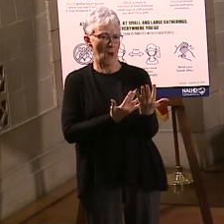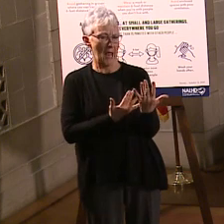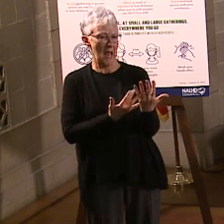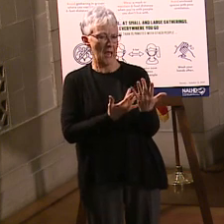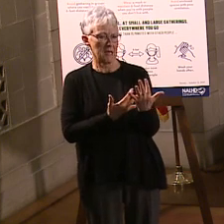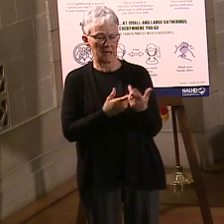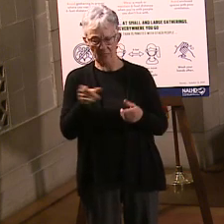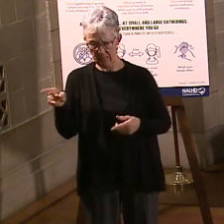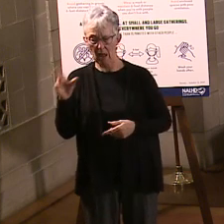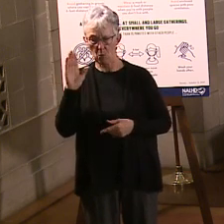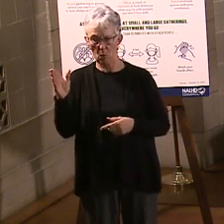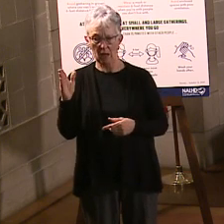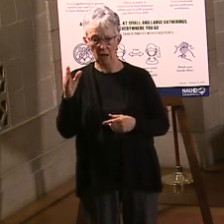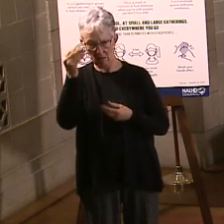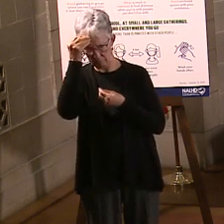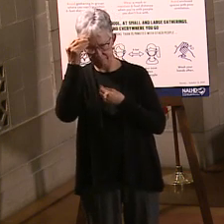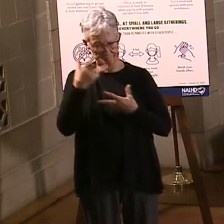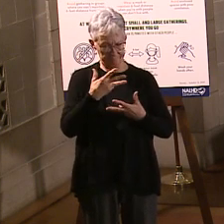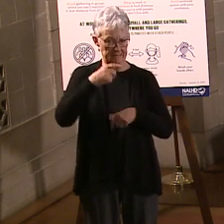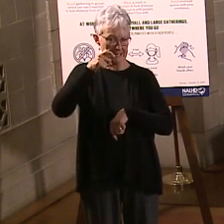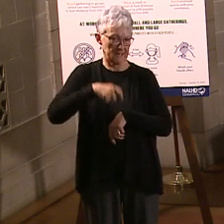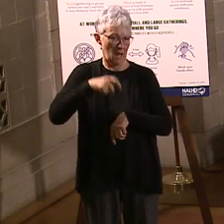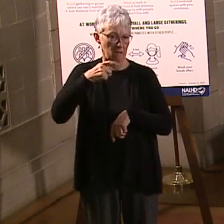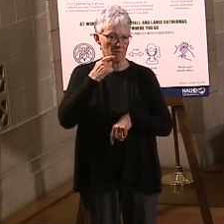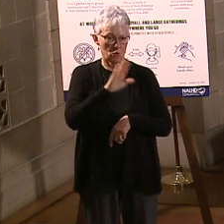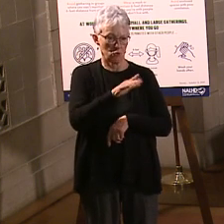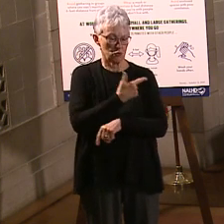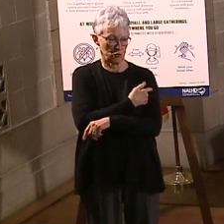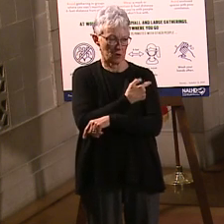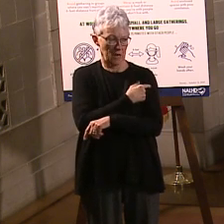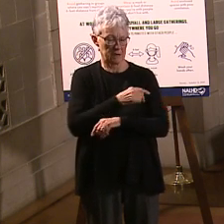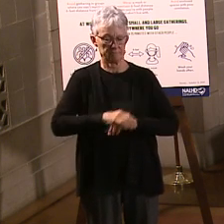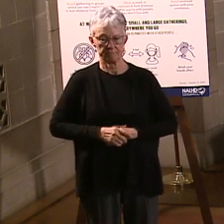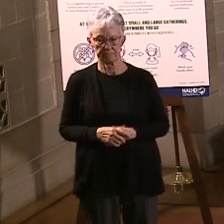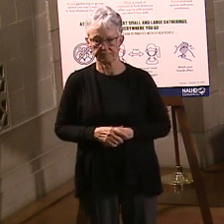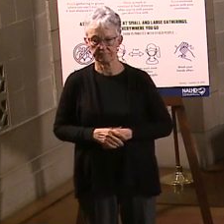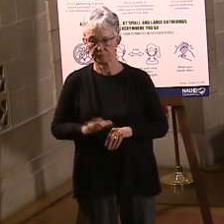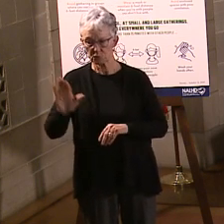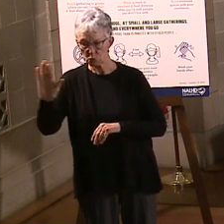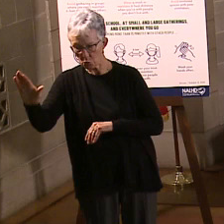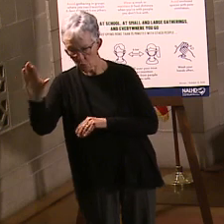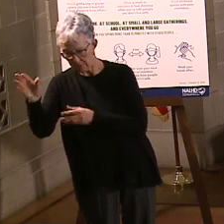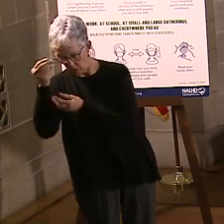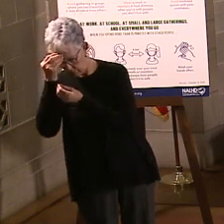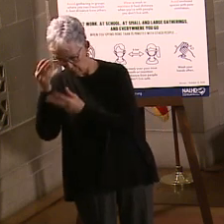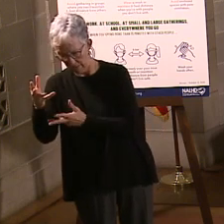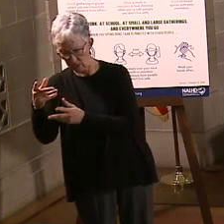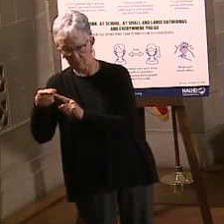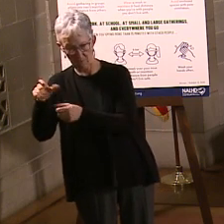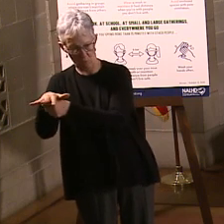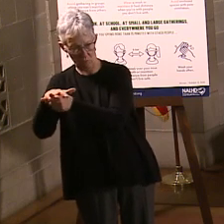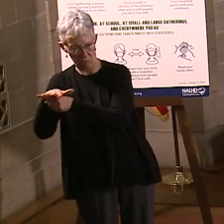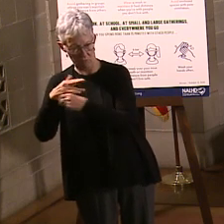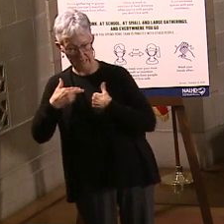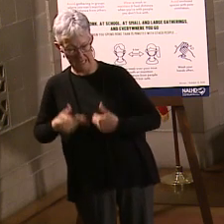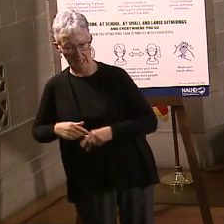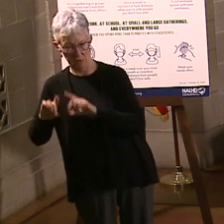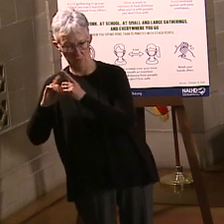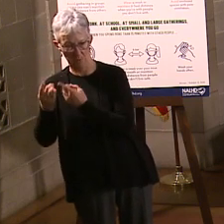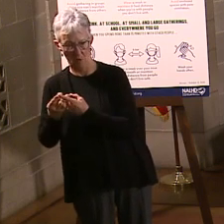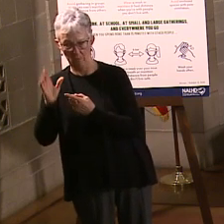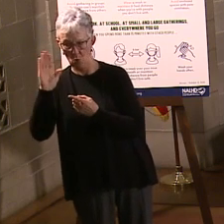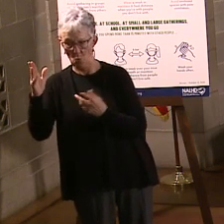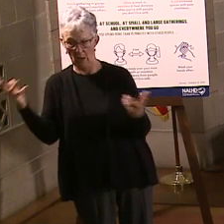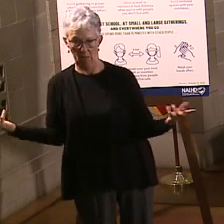confident that it's in there. They will be sharing data with the state and we'll be sharing back and forth with them. So we will make sure